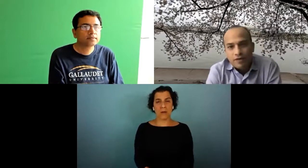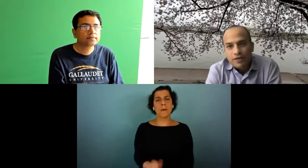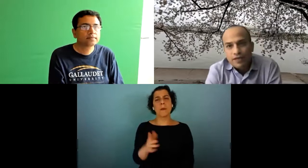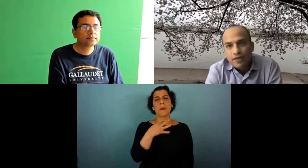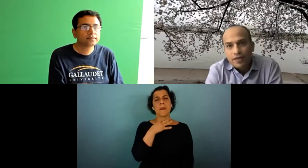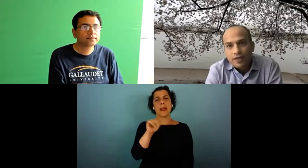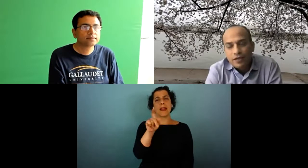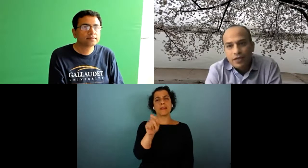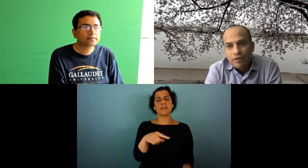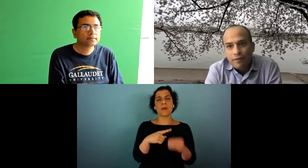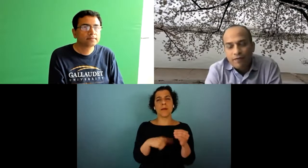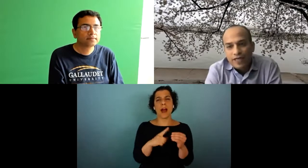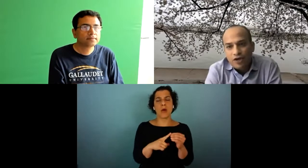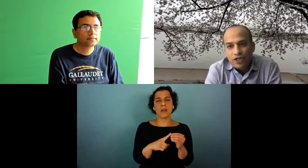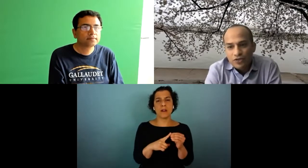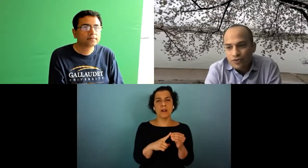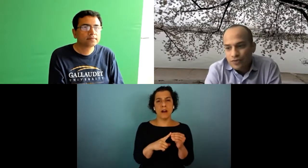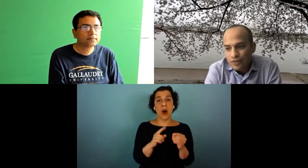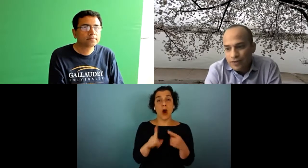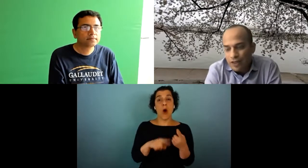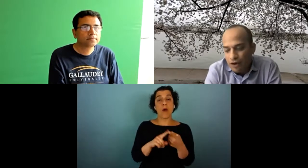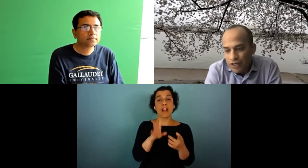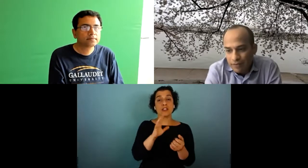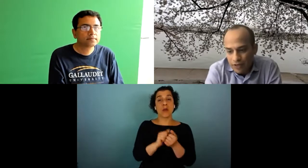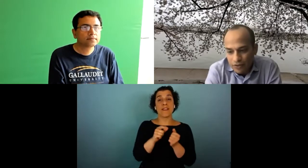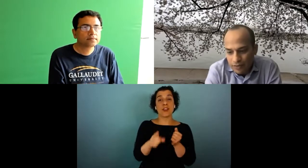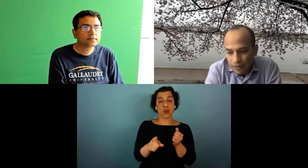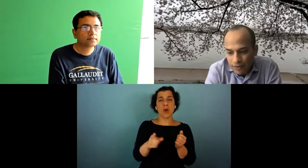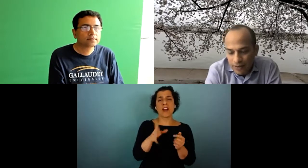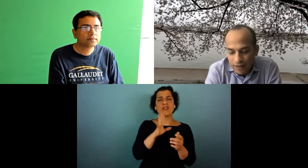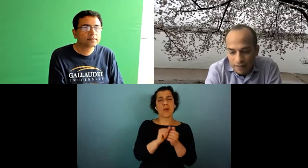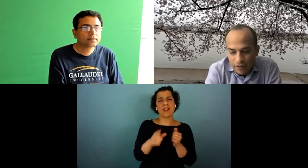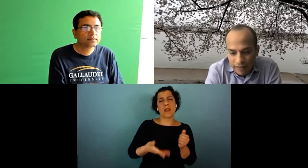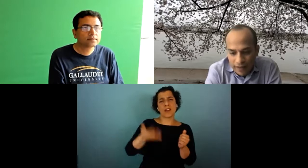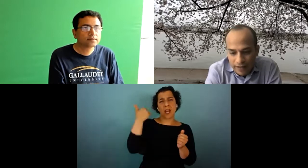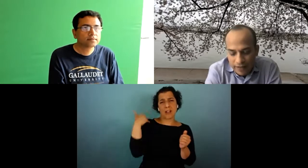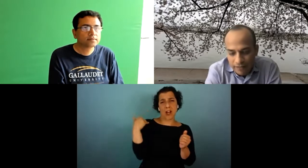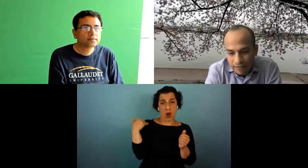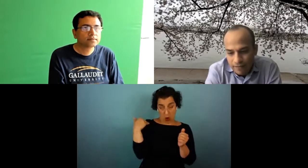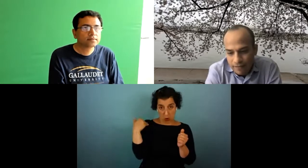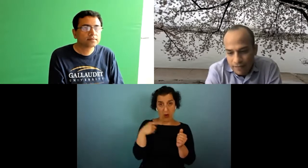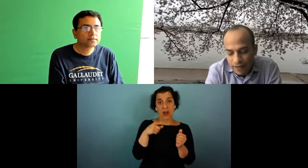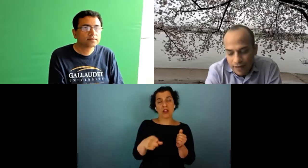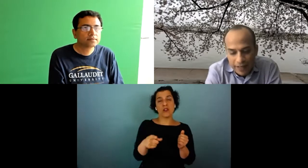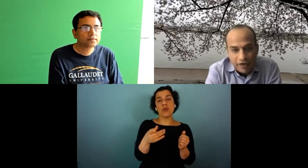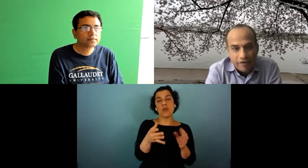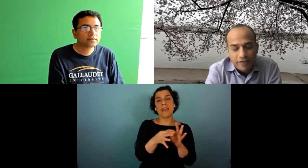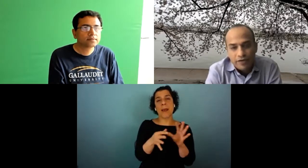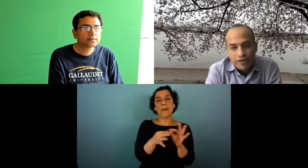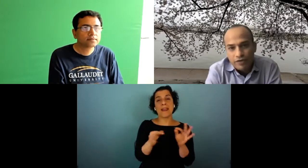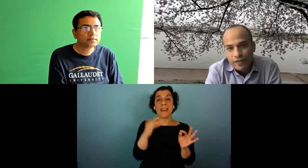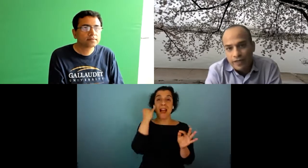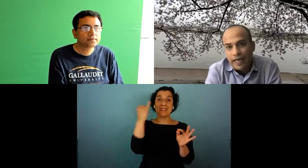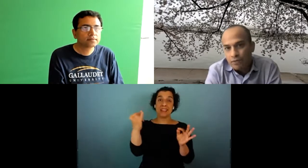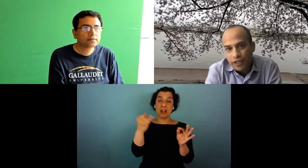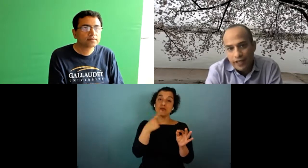about you know when i talked to you long time ago um you gave me the uh idea of you know